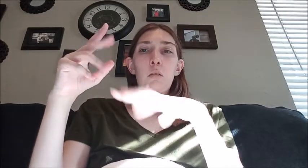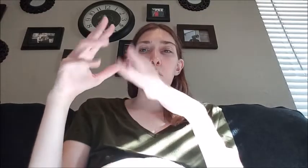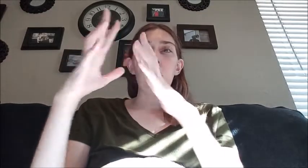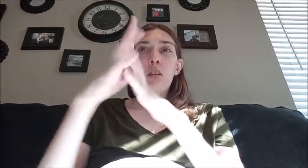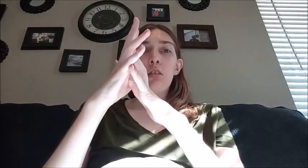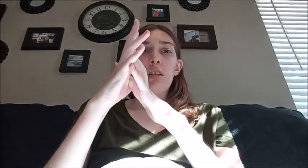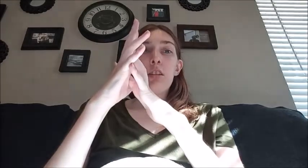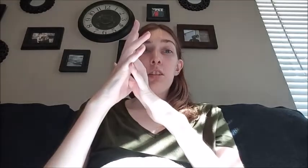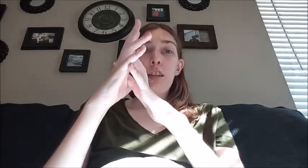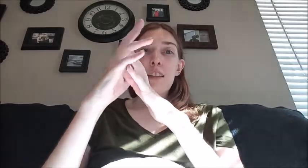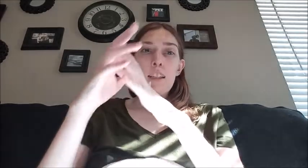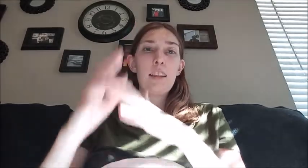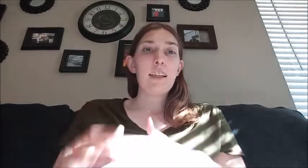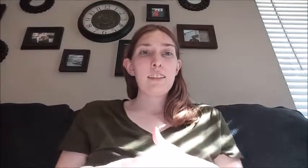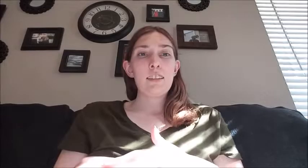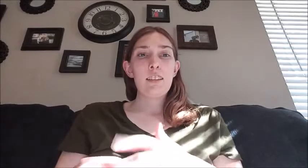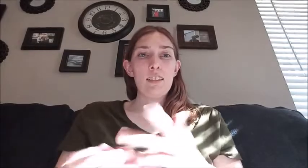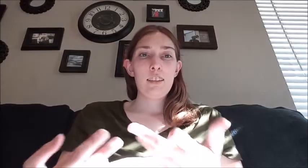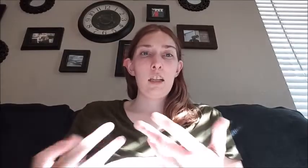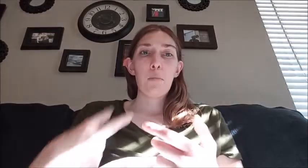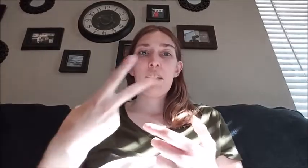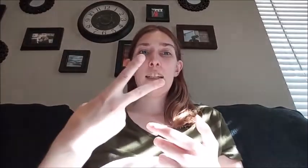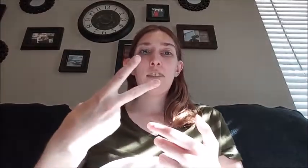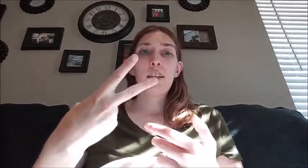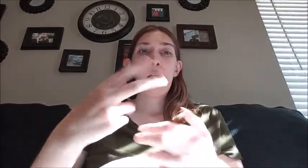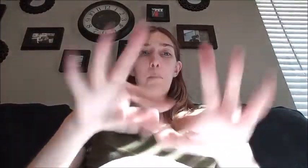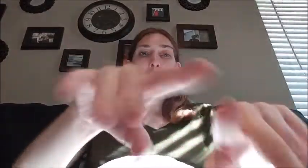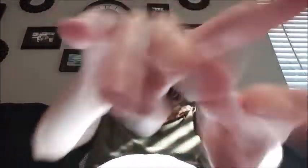will see you guys later peace out bye